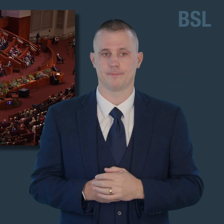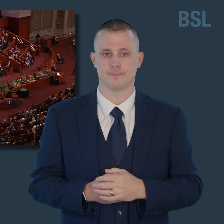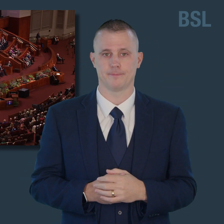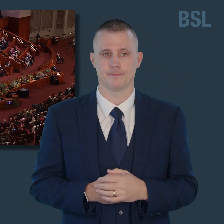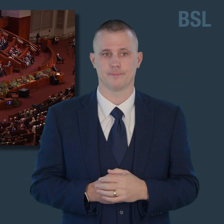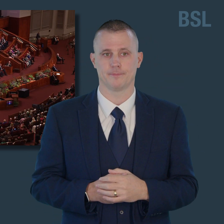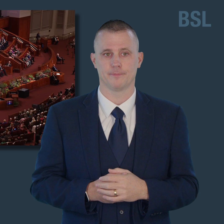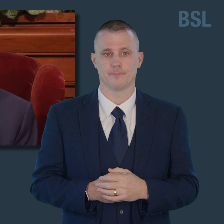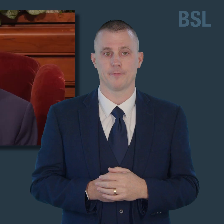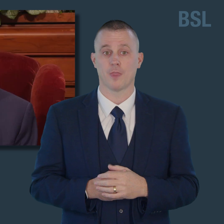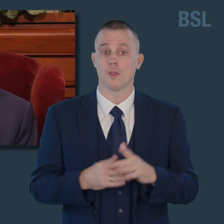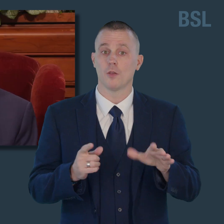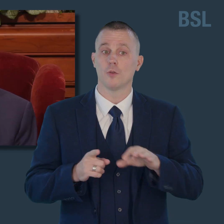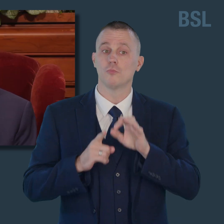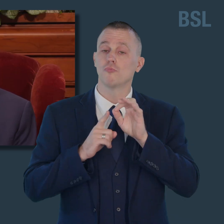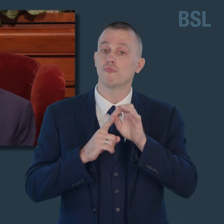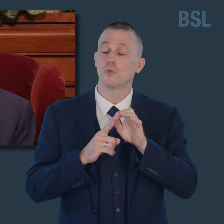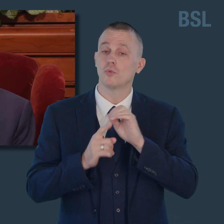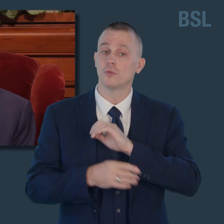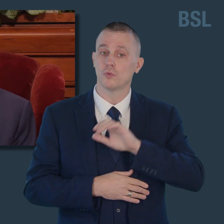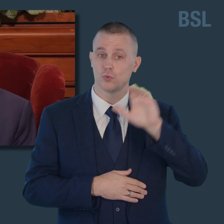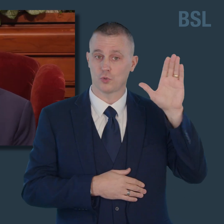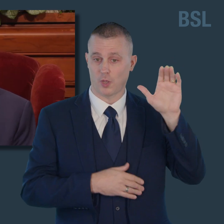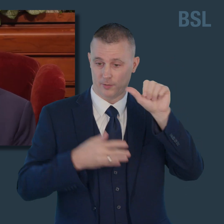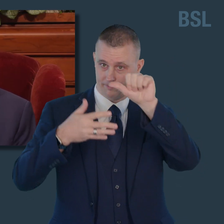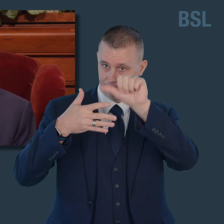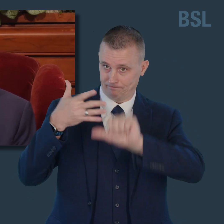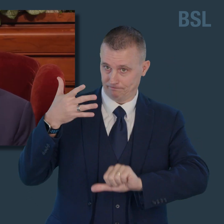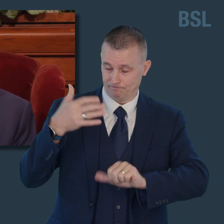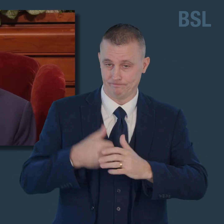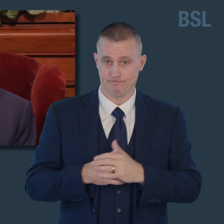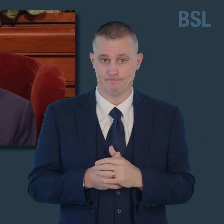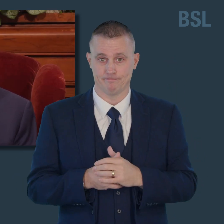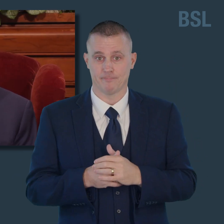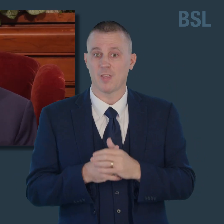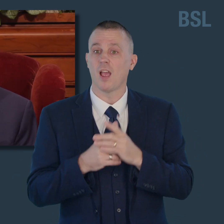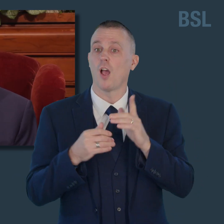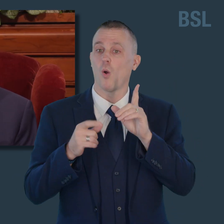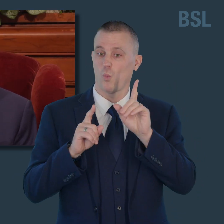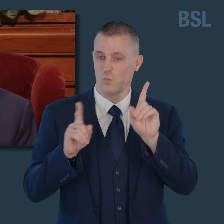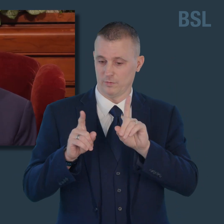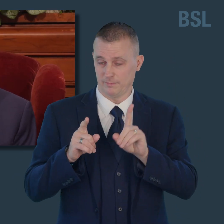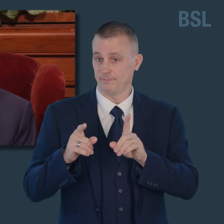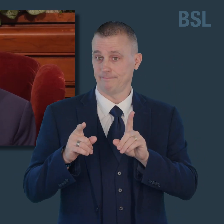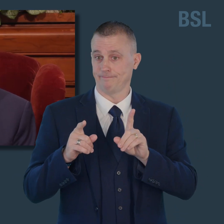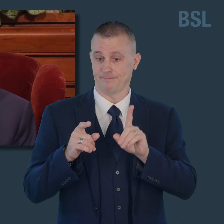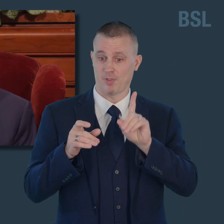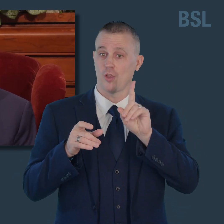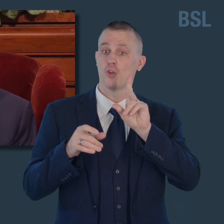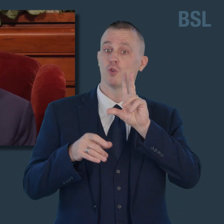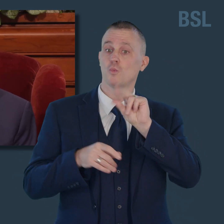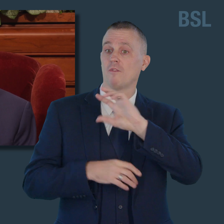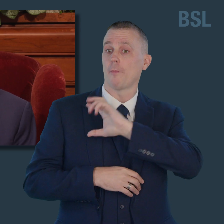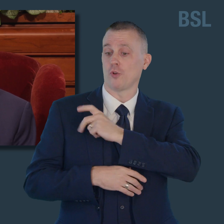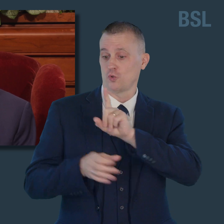It is proposed that we sustain the following as members of the Quorum